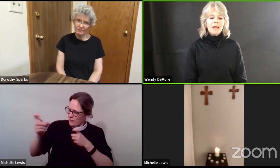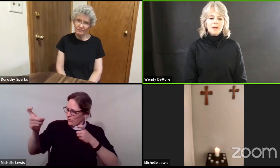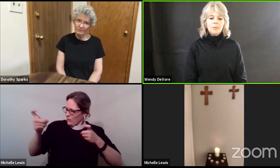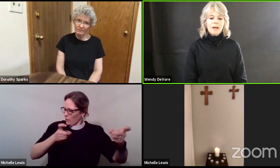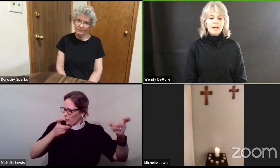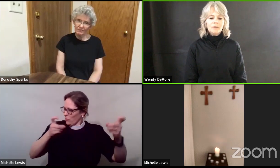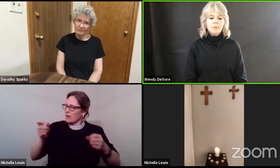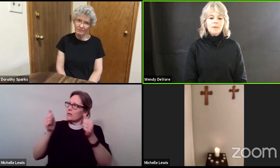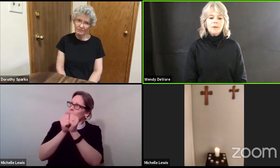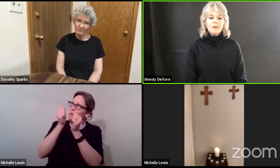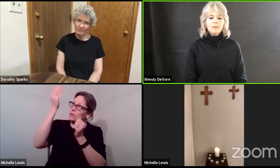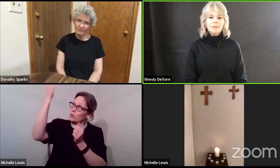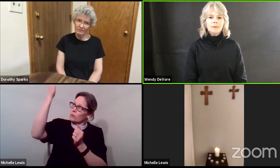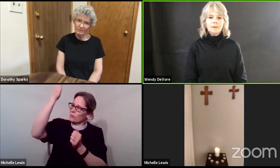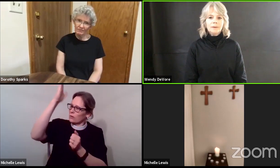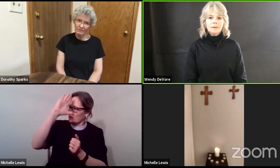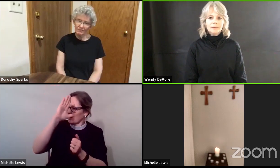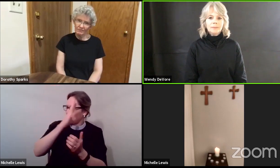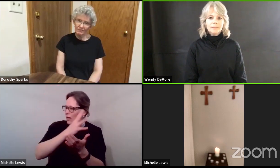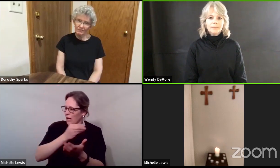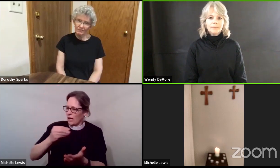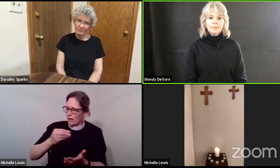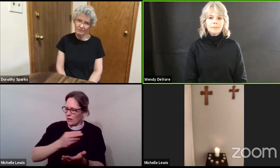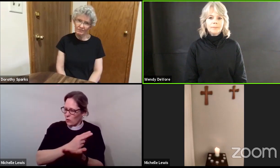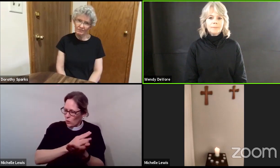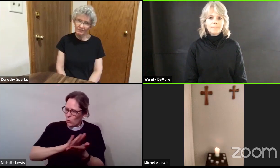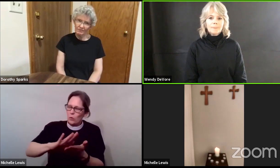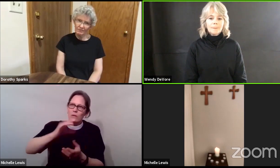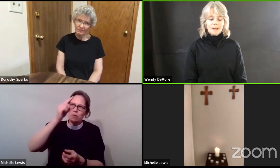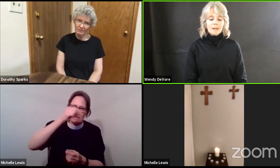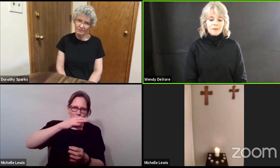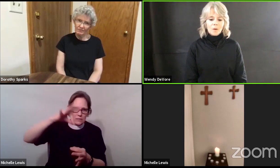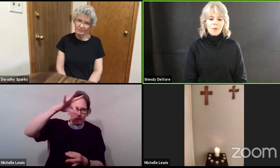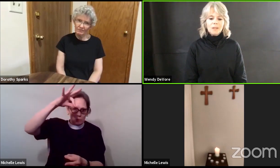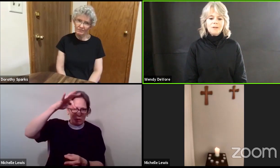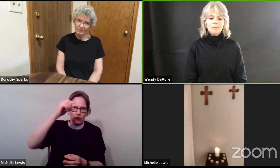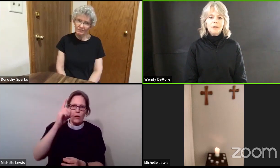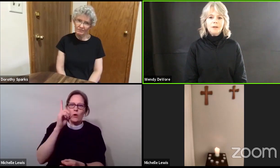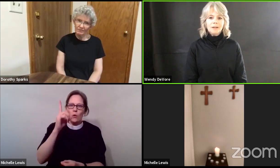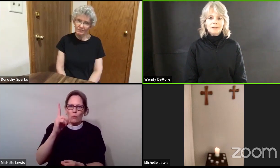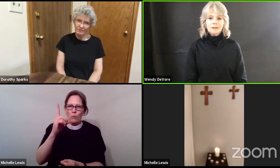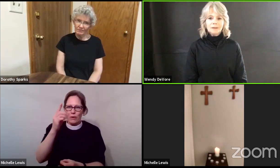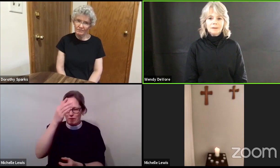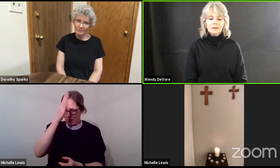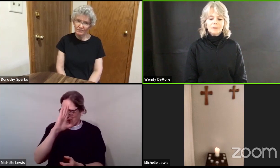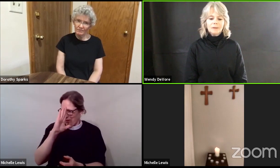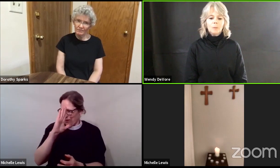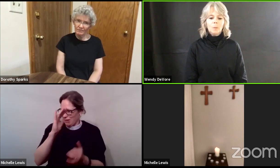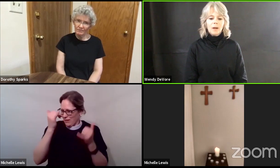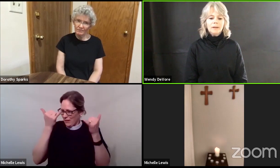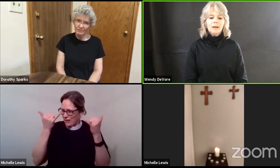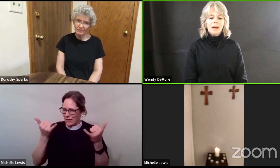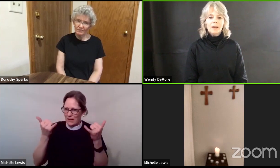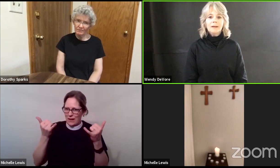and reigns with you, and the Holy Spirit, one God,